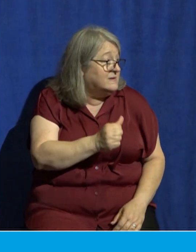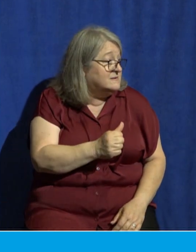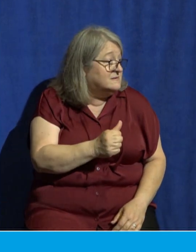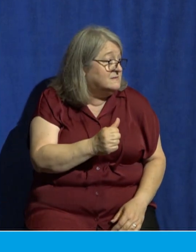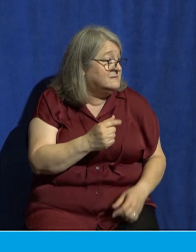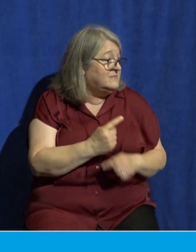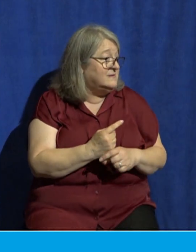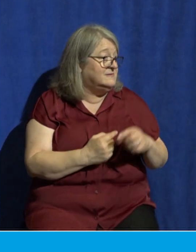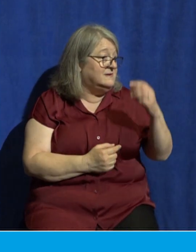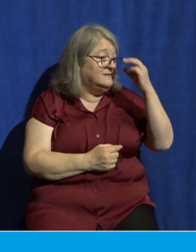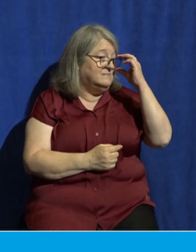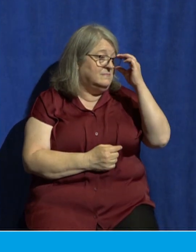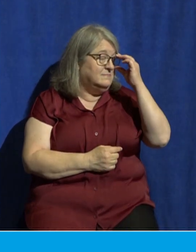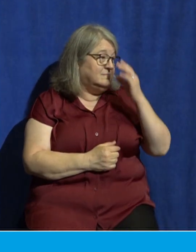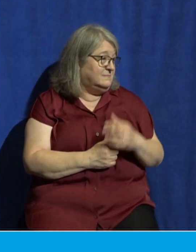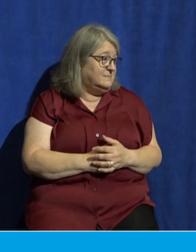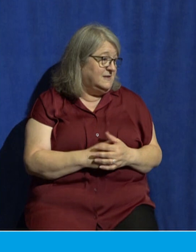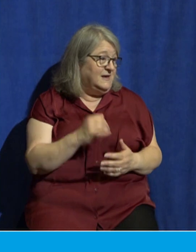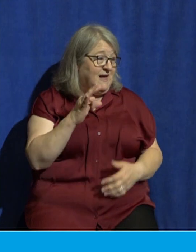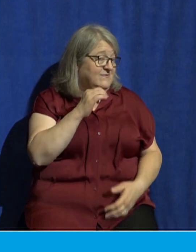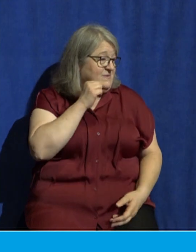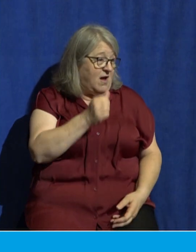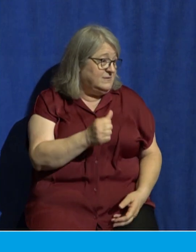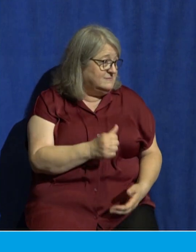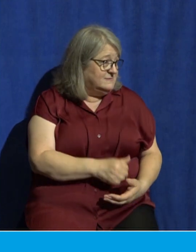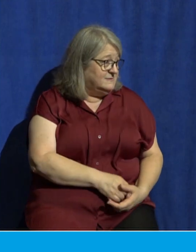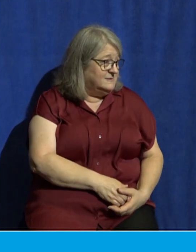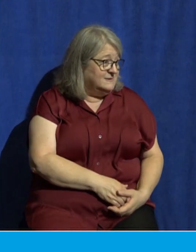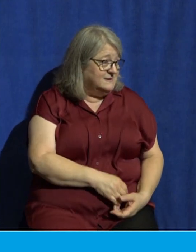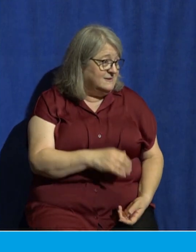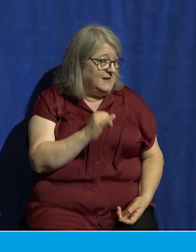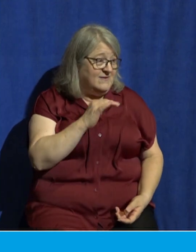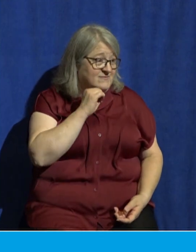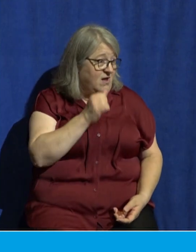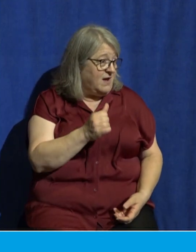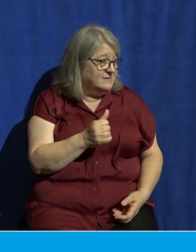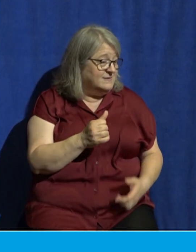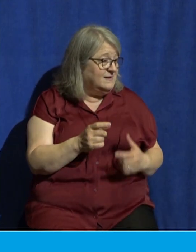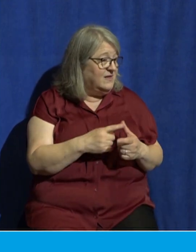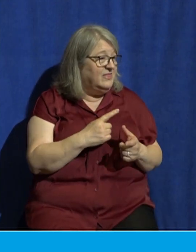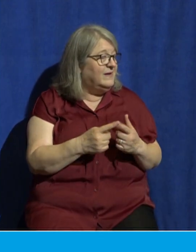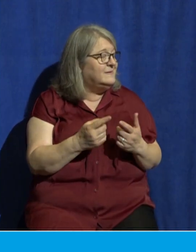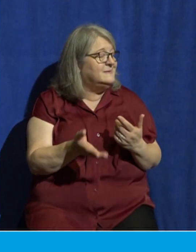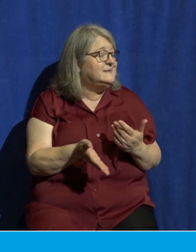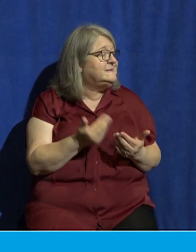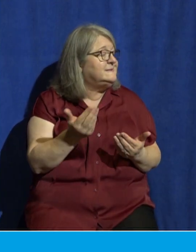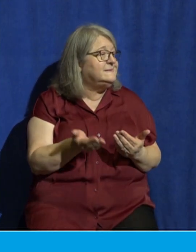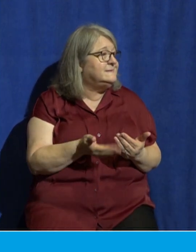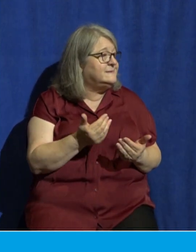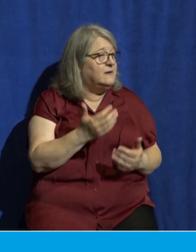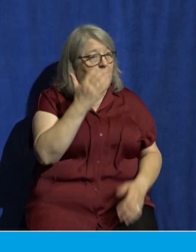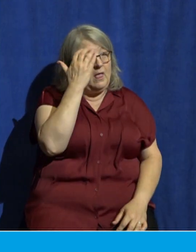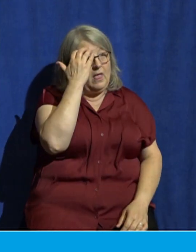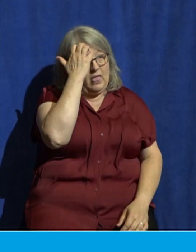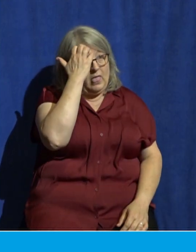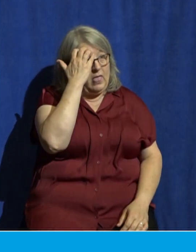otherwise listen listen otherwise we become susceptible to all kinds of false